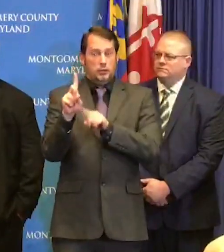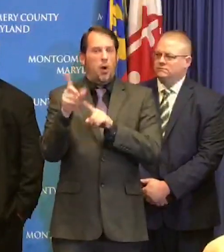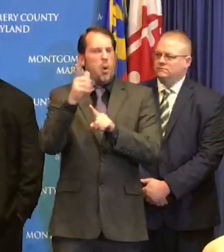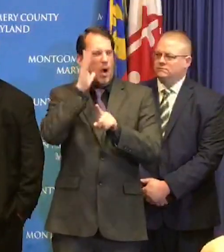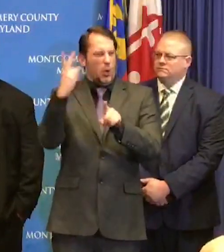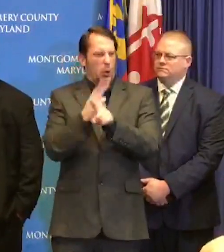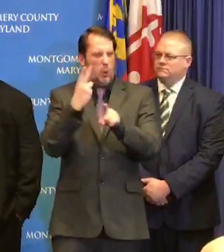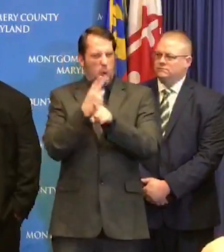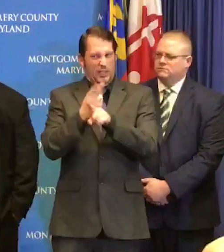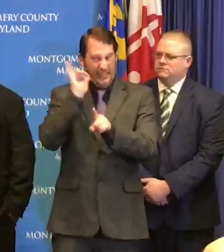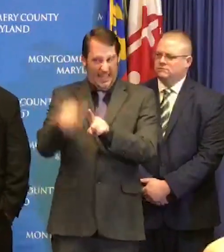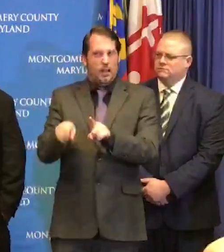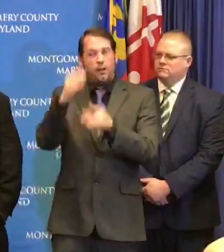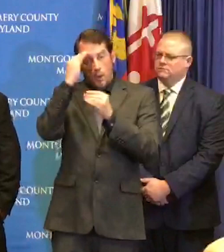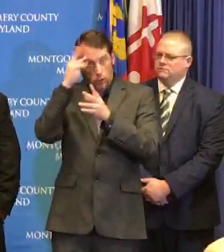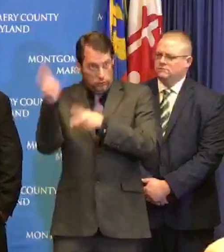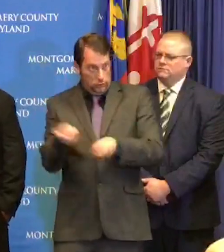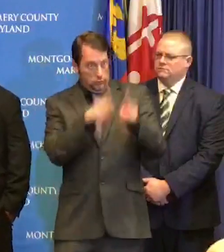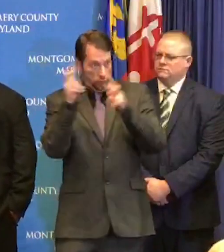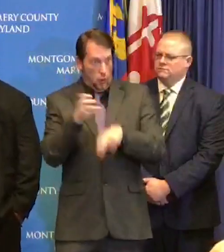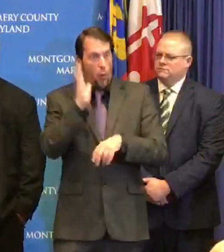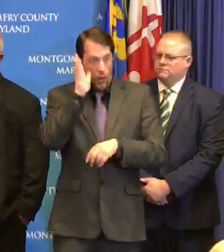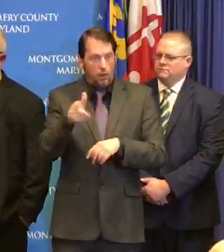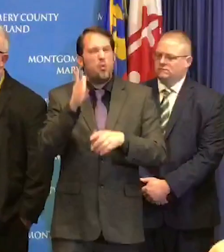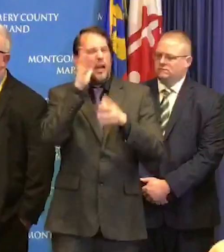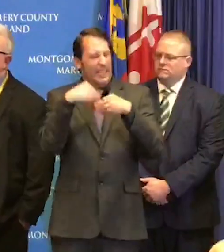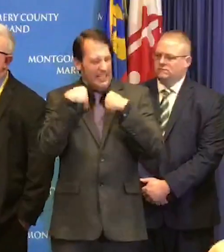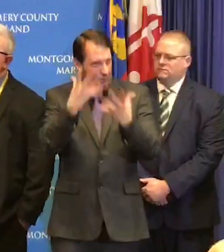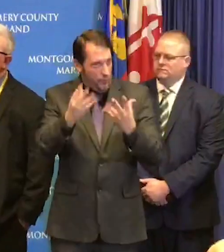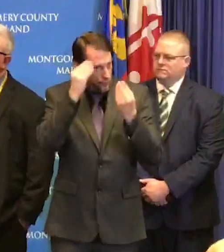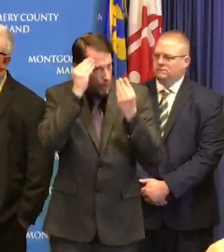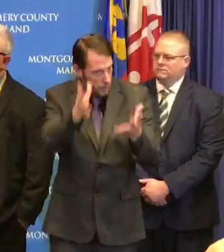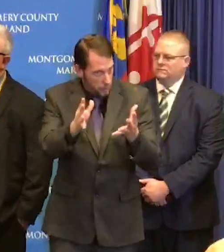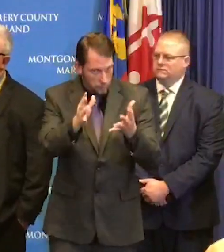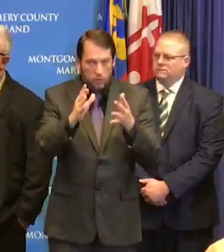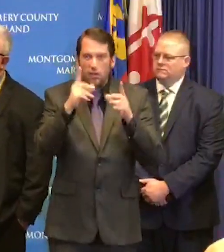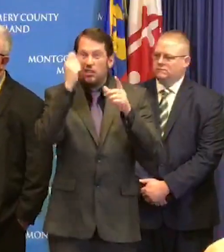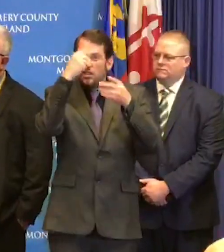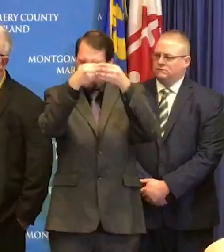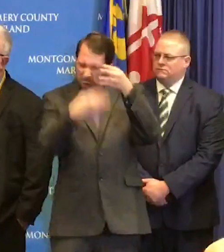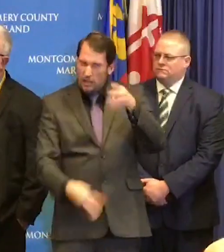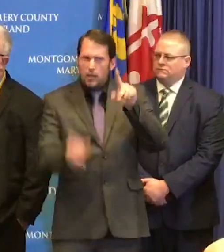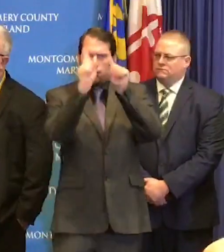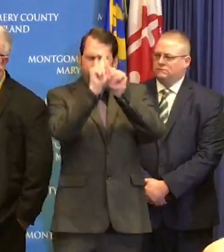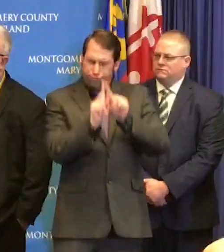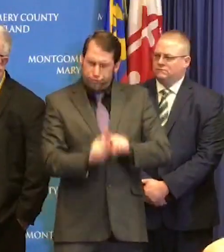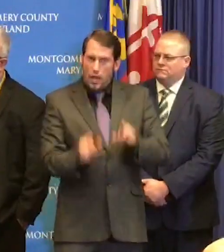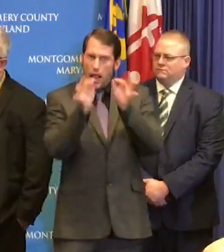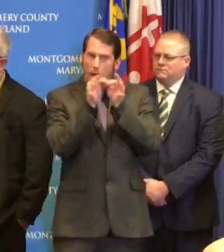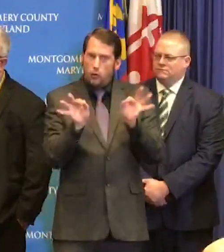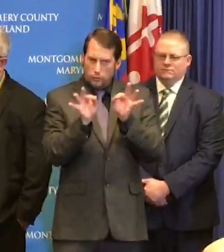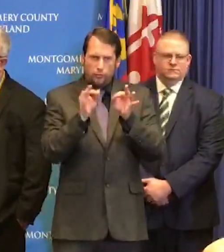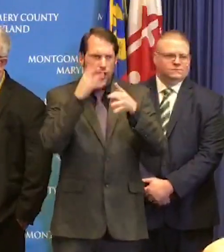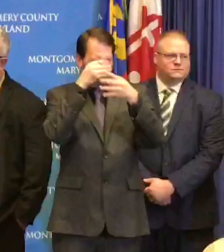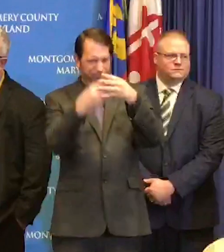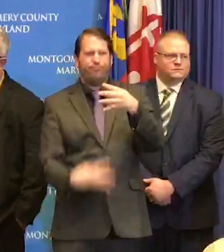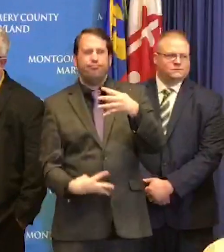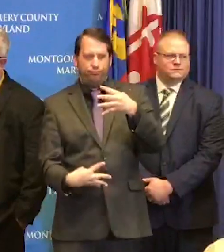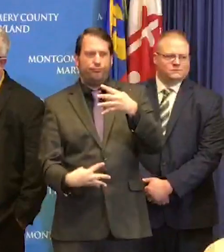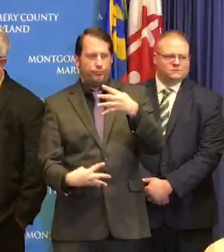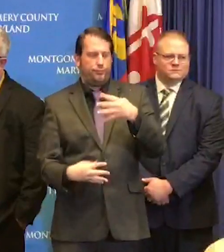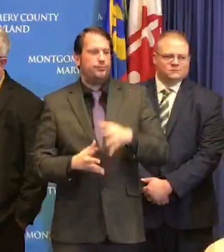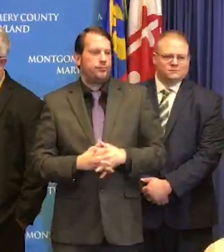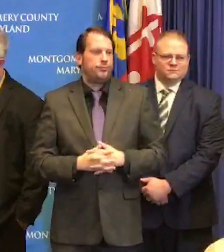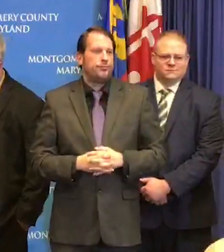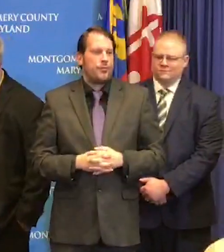we are addressing the needs of everyone in our community here in Montgomery County Public Schools so with that I will now hand it over to